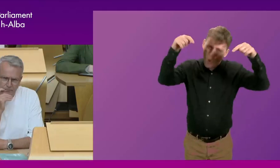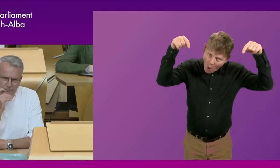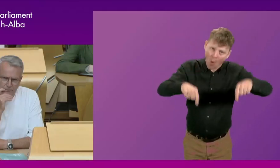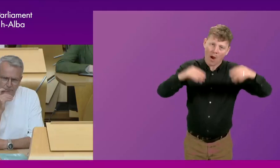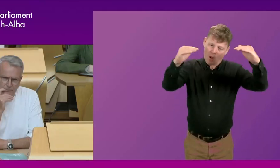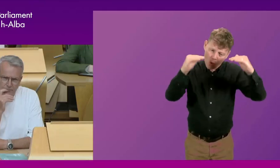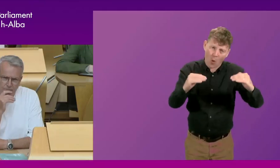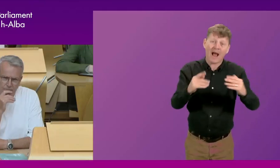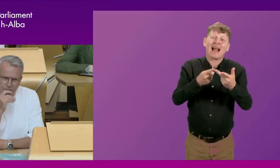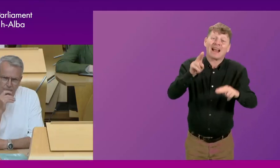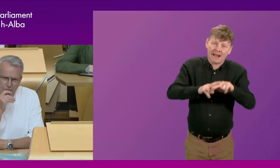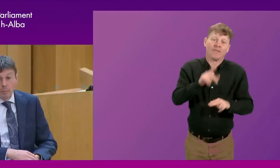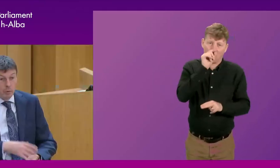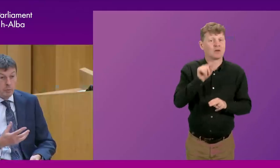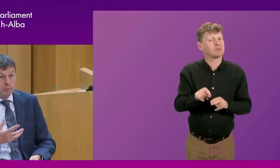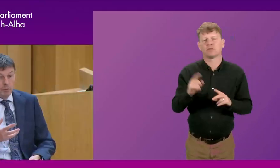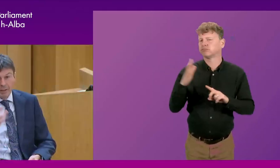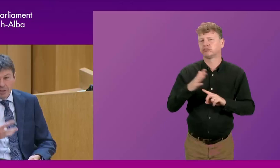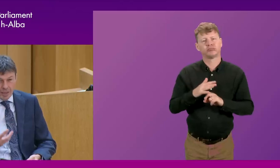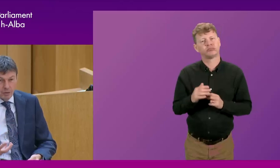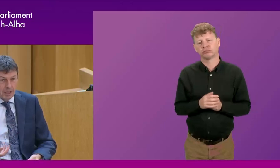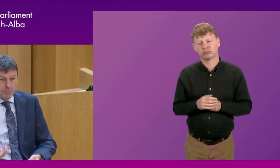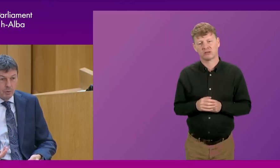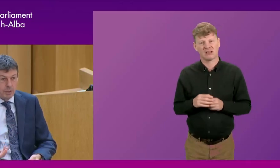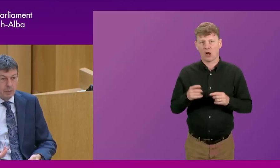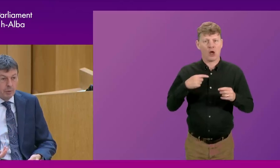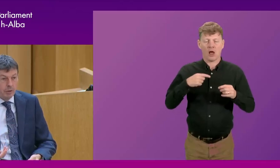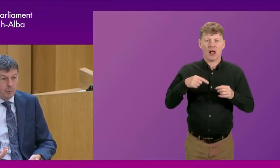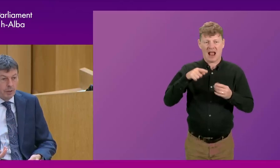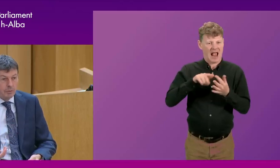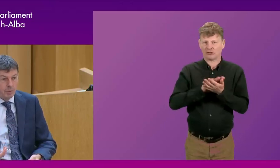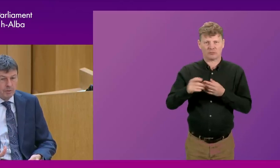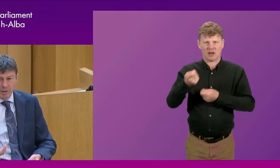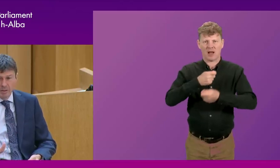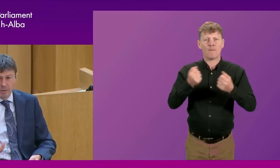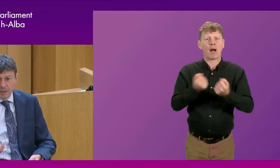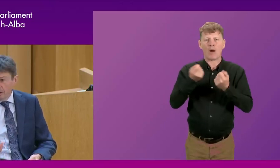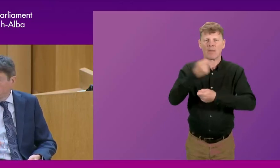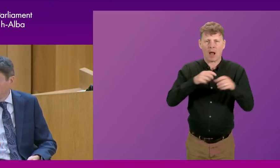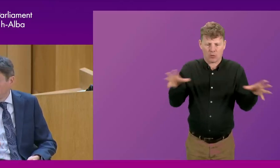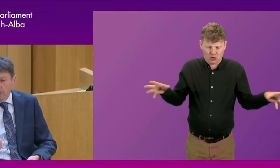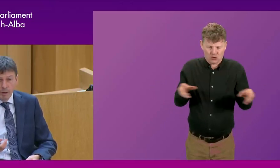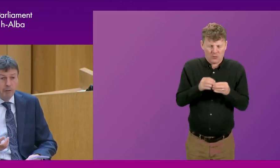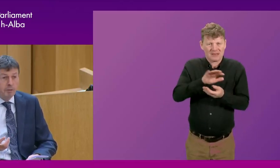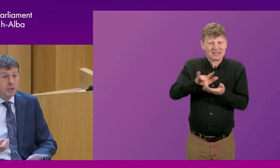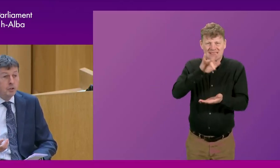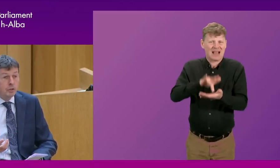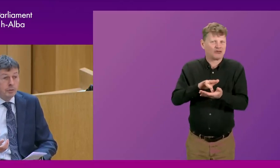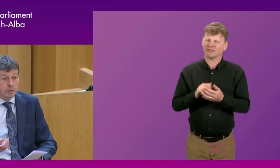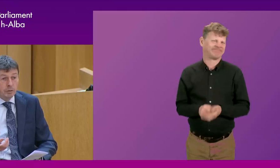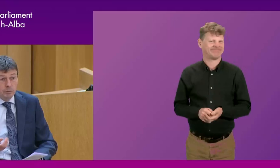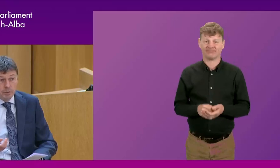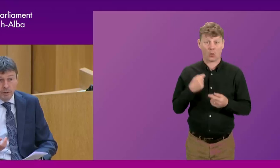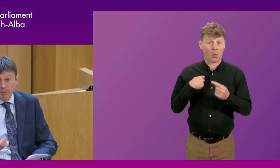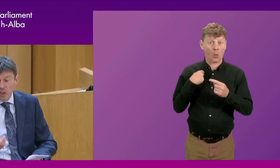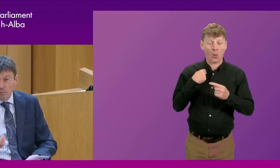if at all possible. Because we've actually centralised powers in Edinburgh in a way that was utterly unvisaged,